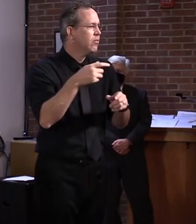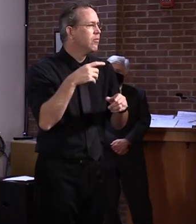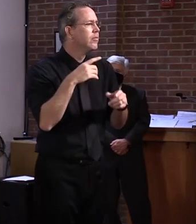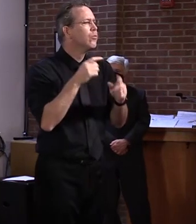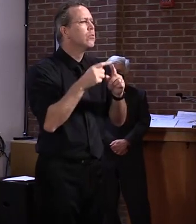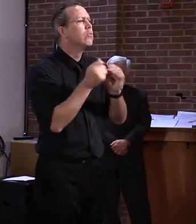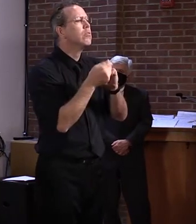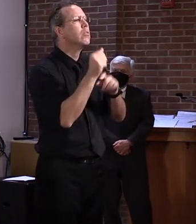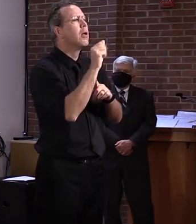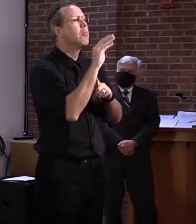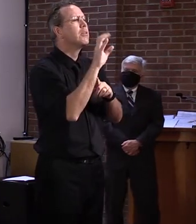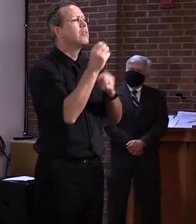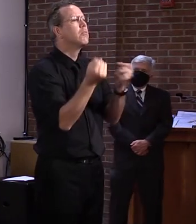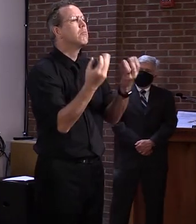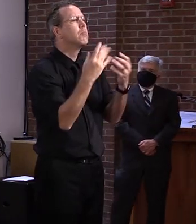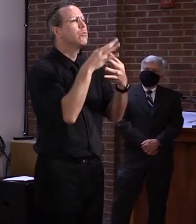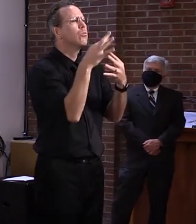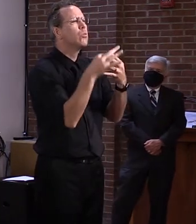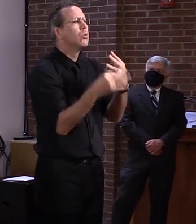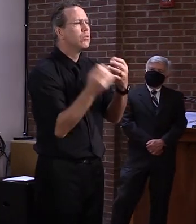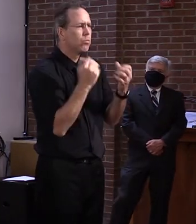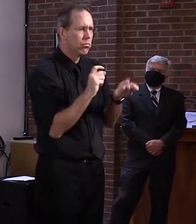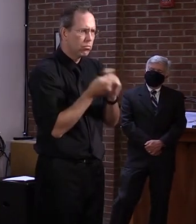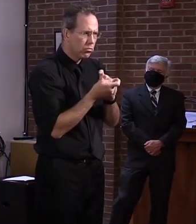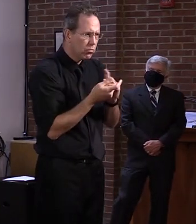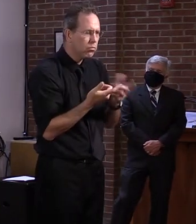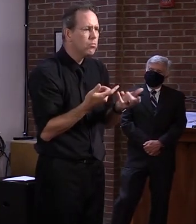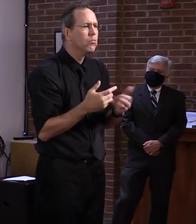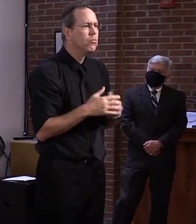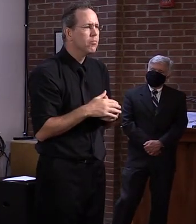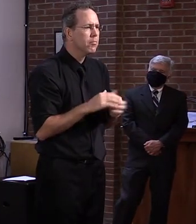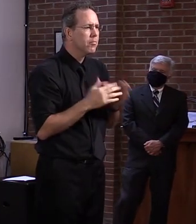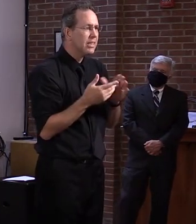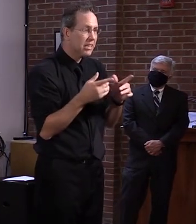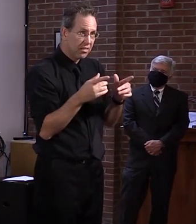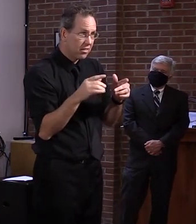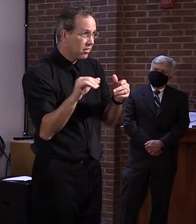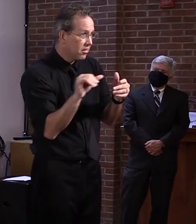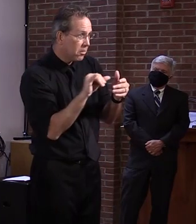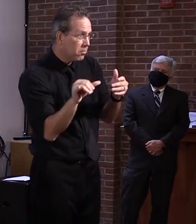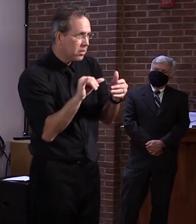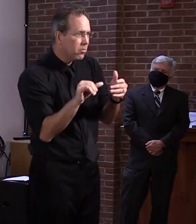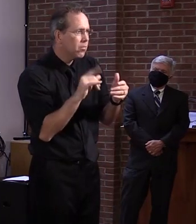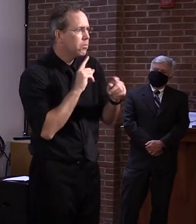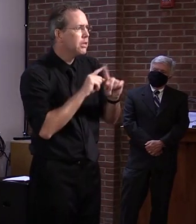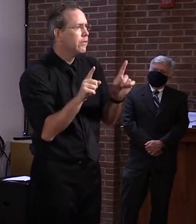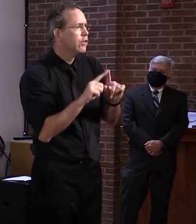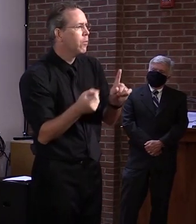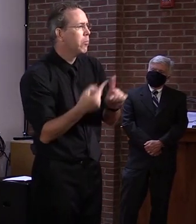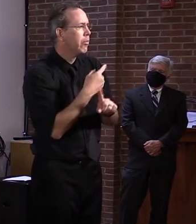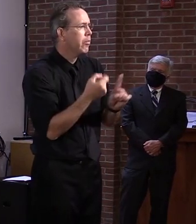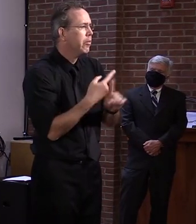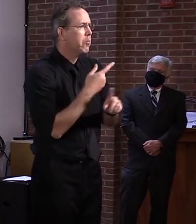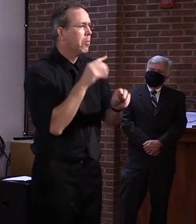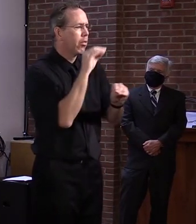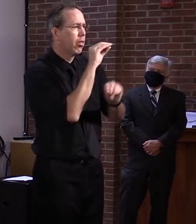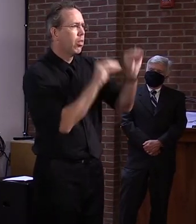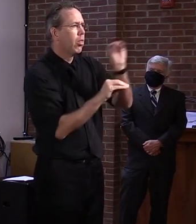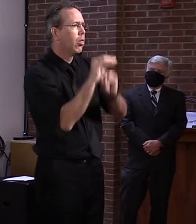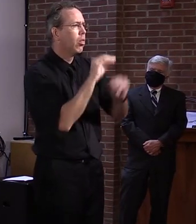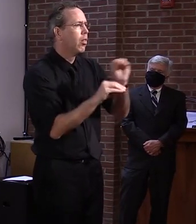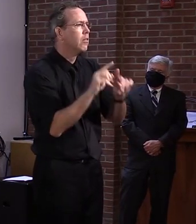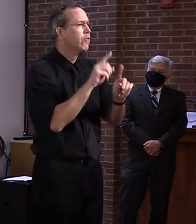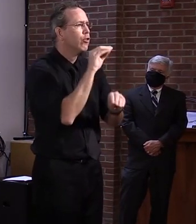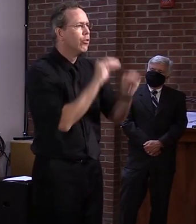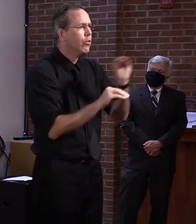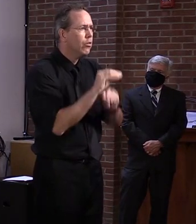individuals won't know exactly what, what questions they are getting. Um, we cannot in this scenario,